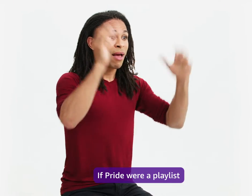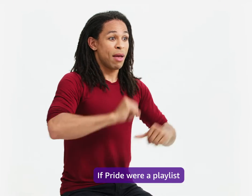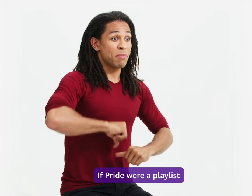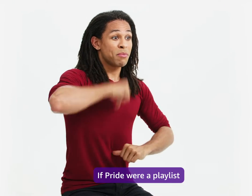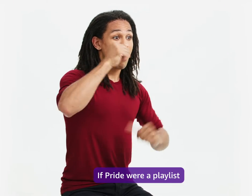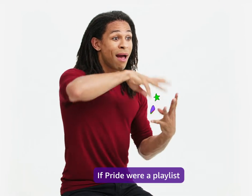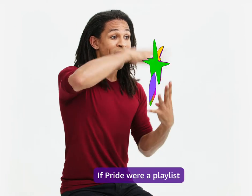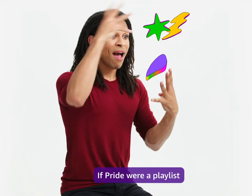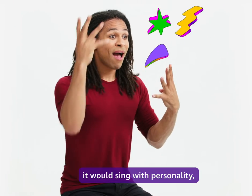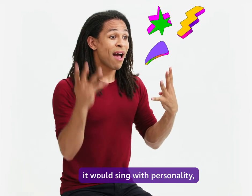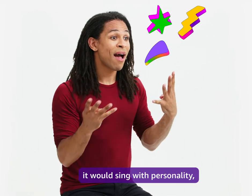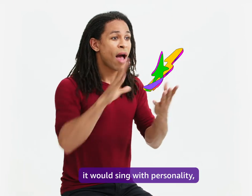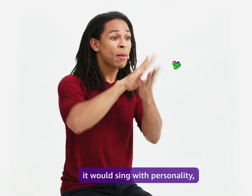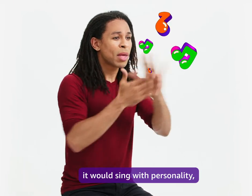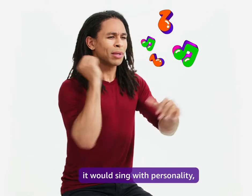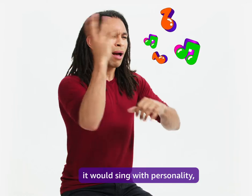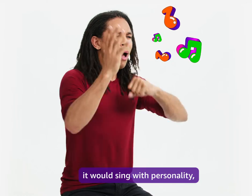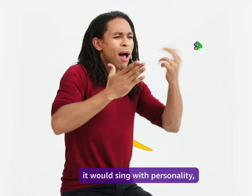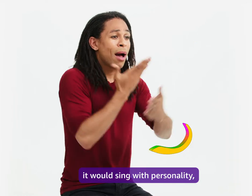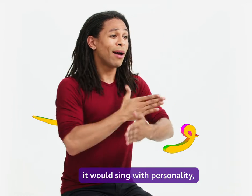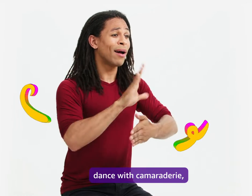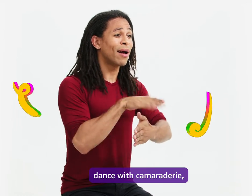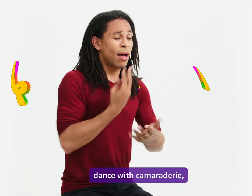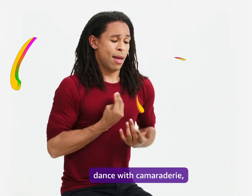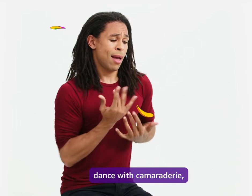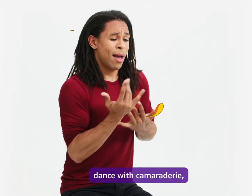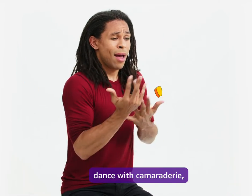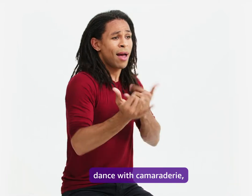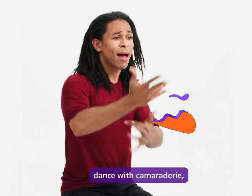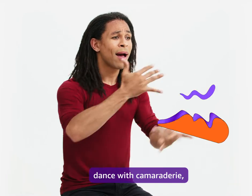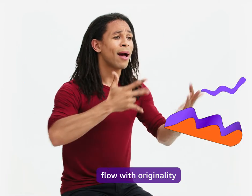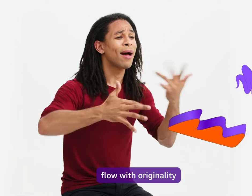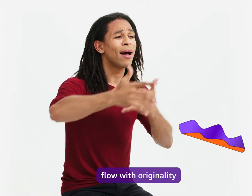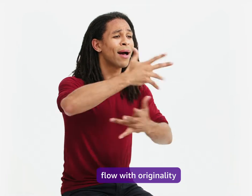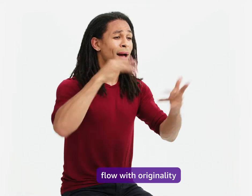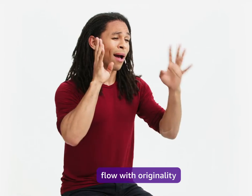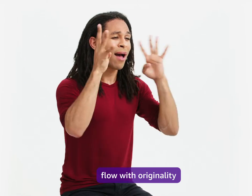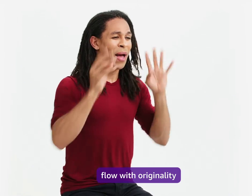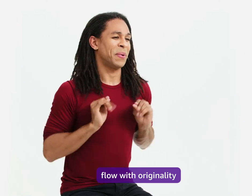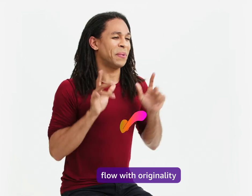Pride were a playlist, it would sing with personality, dance with camaraderie, flow with originality.